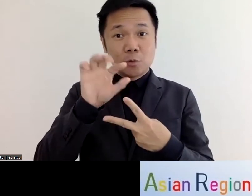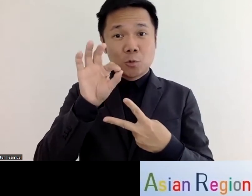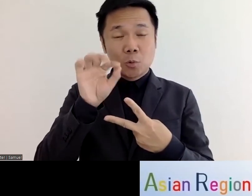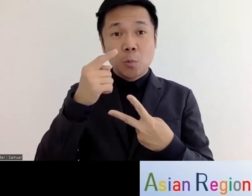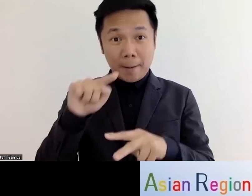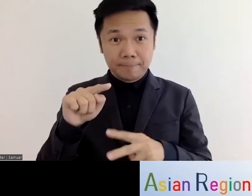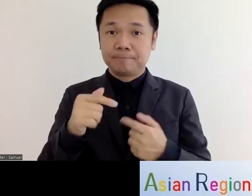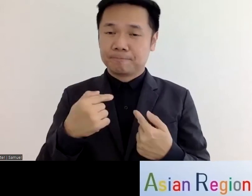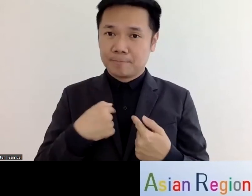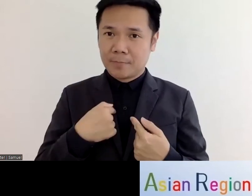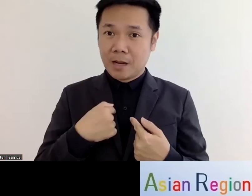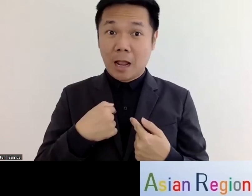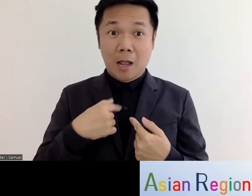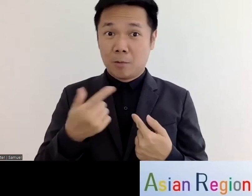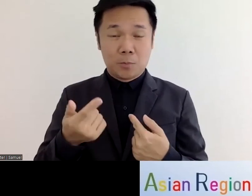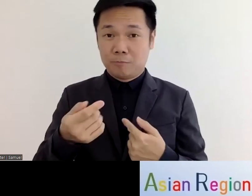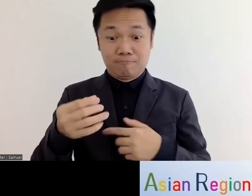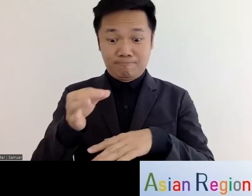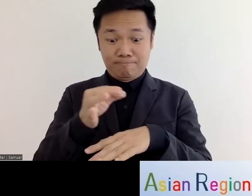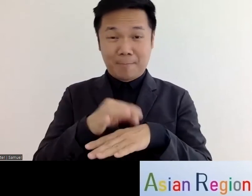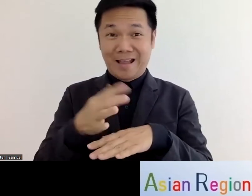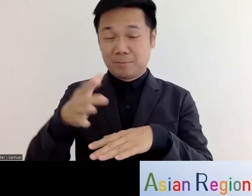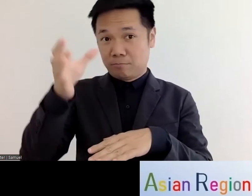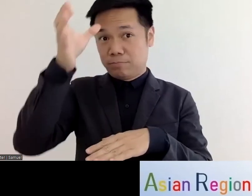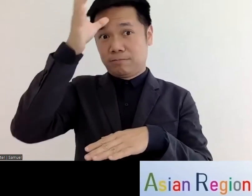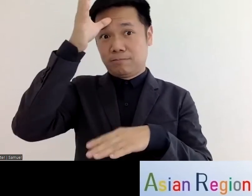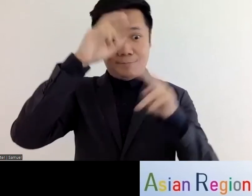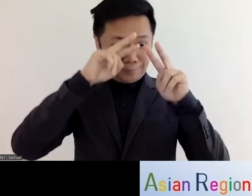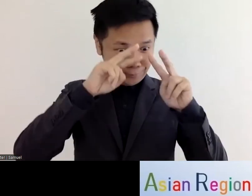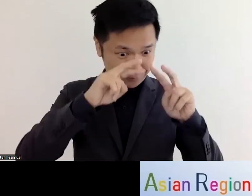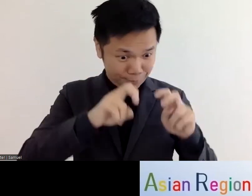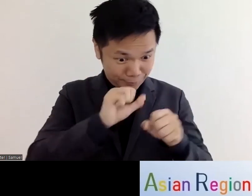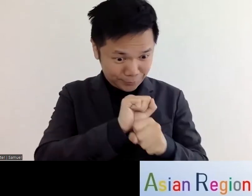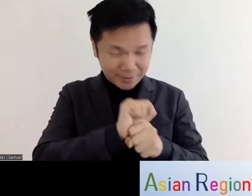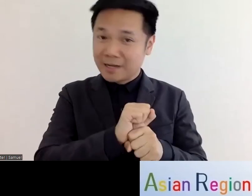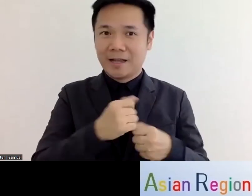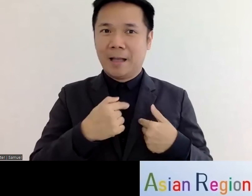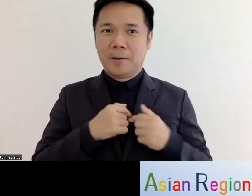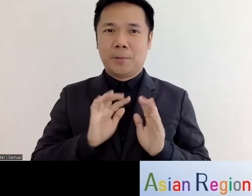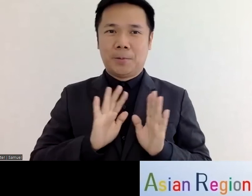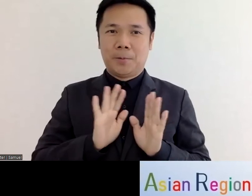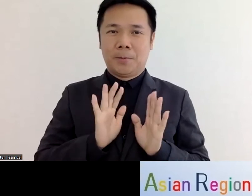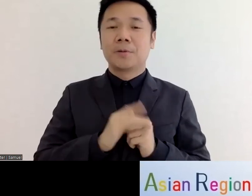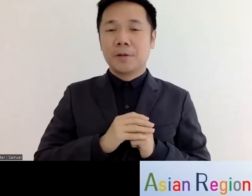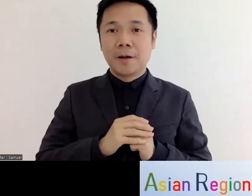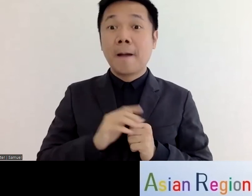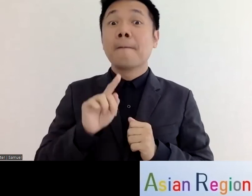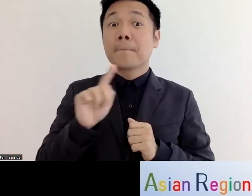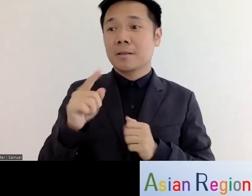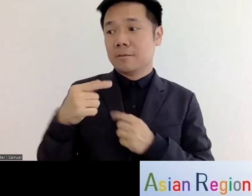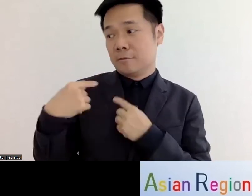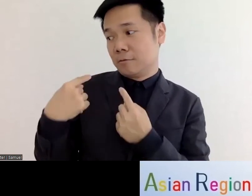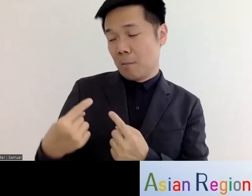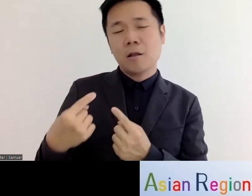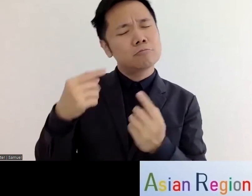uh i'm not expert in the field of uh job analysis however uh as best of my experience what i can